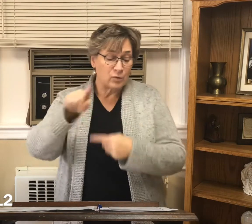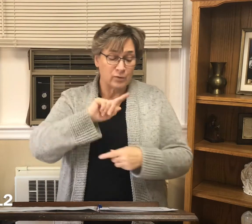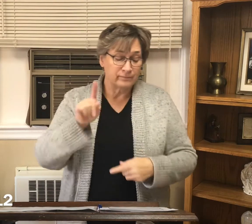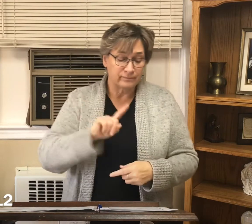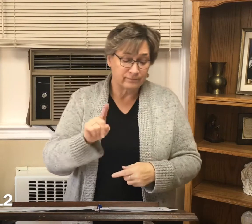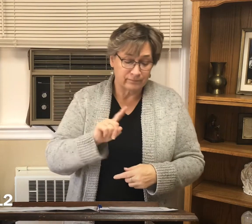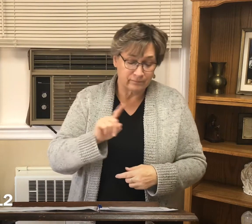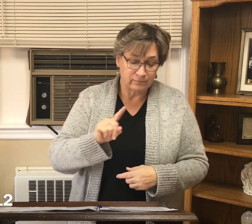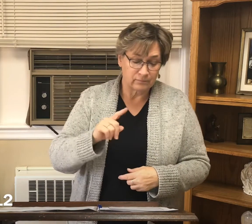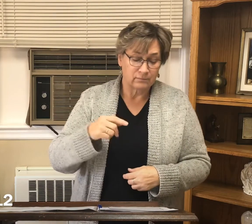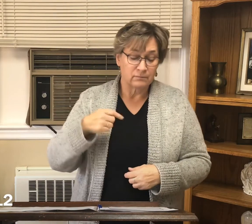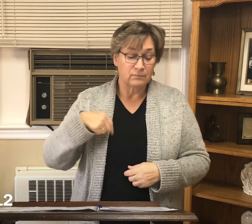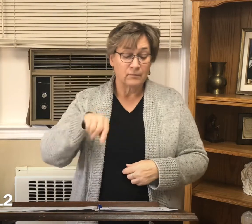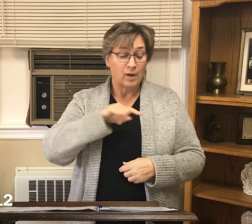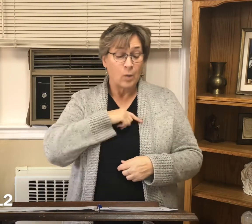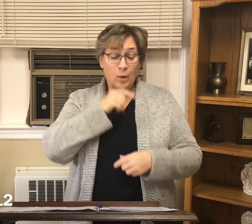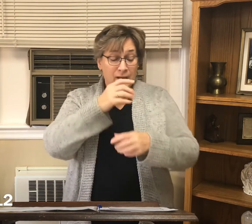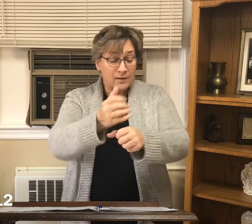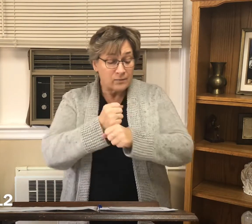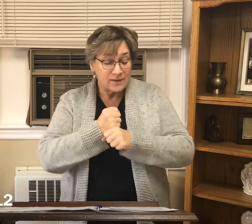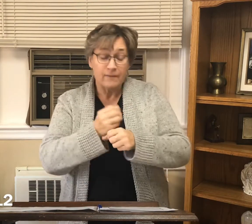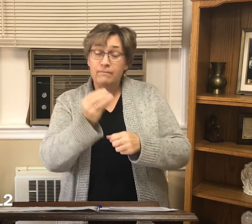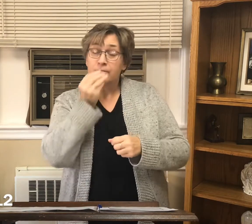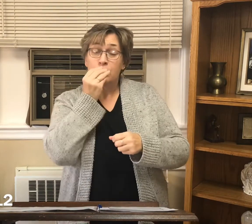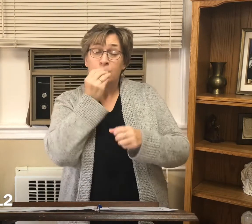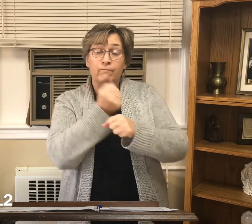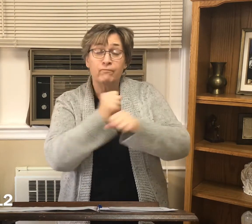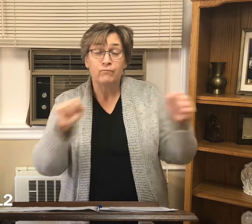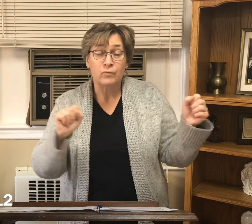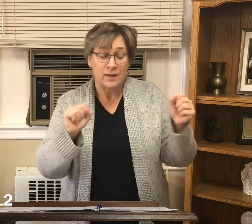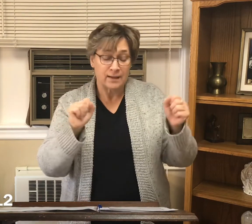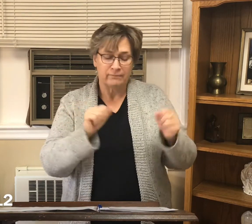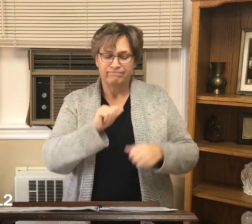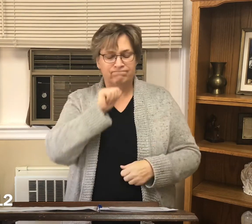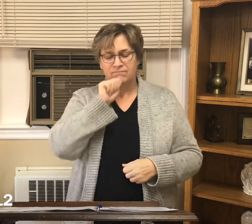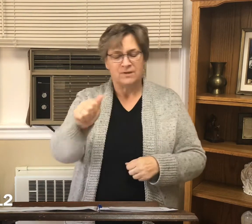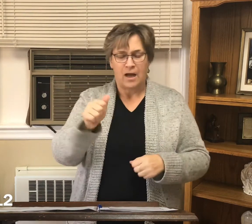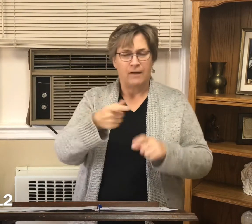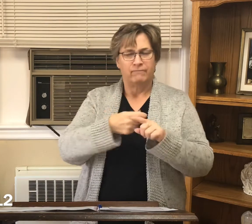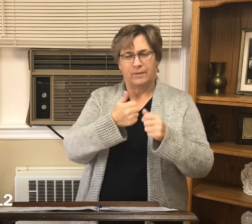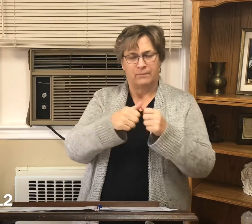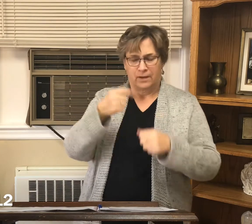disorderly way among you nor did we eat food received free from anyone